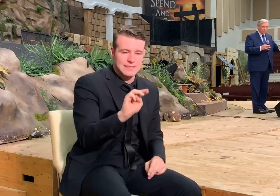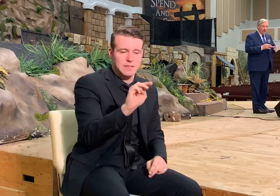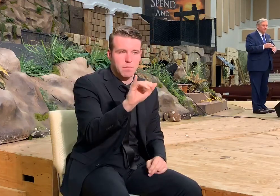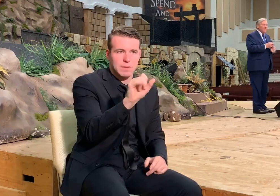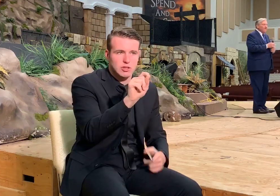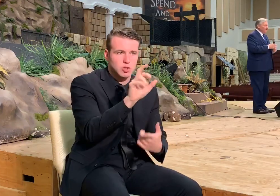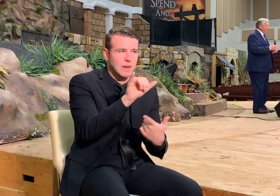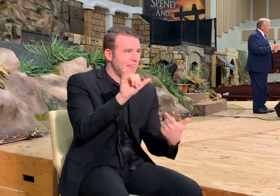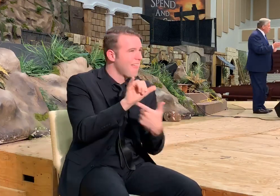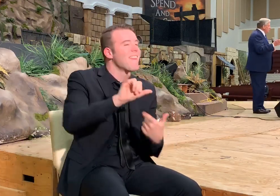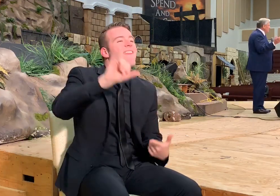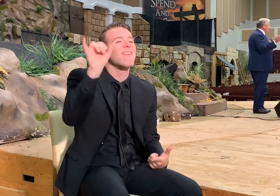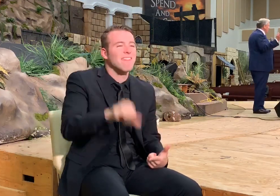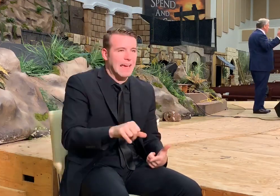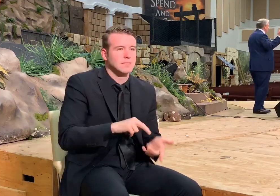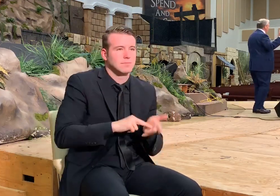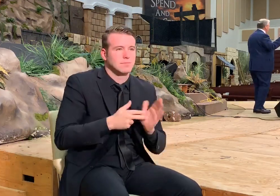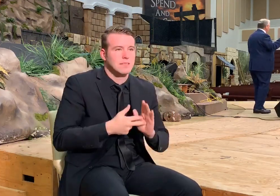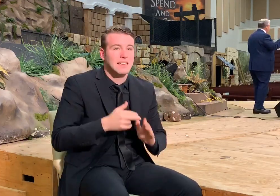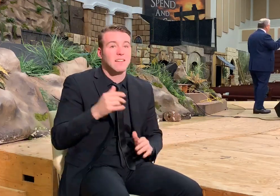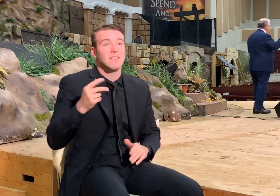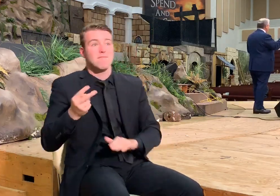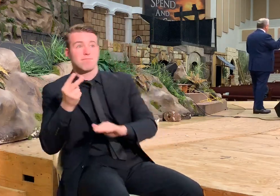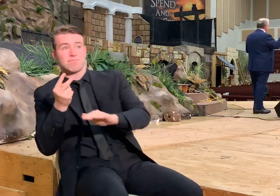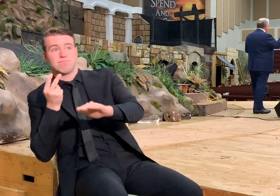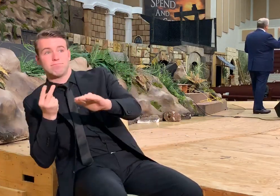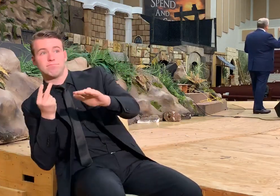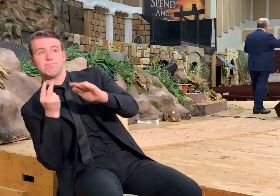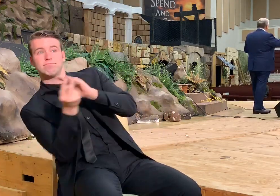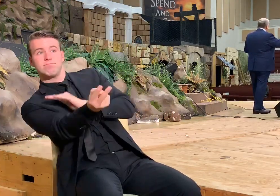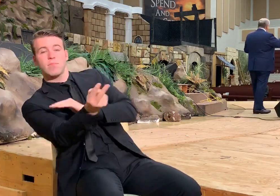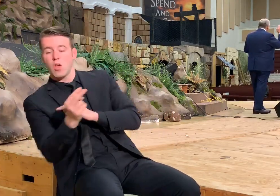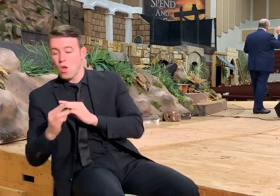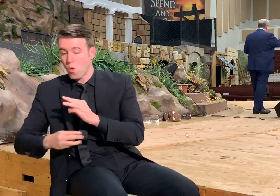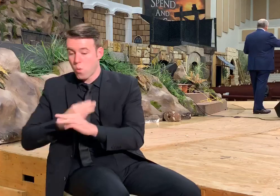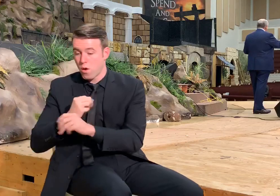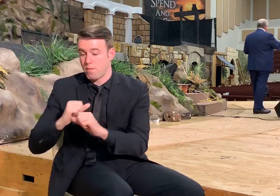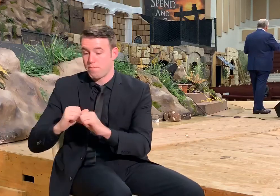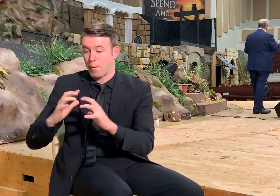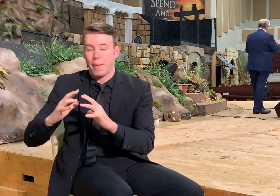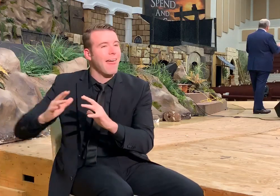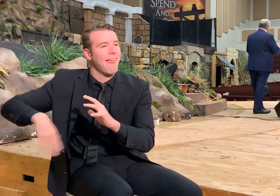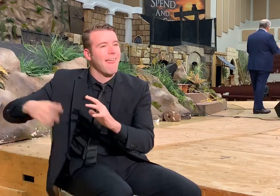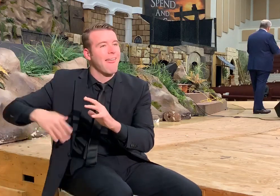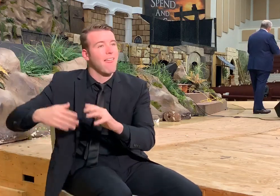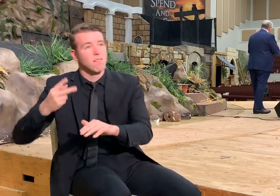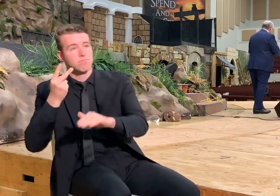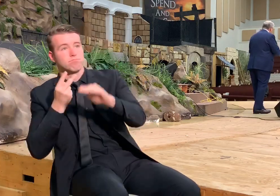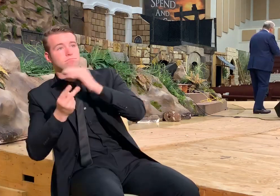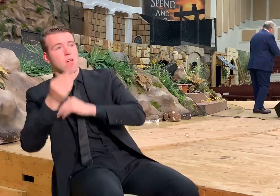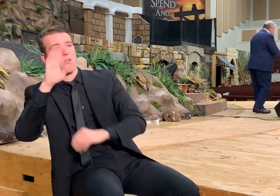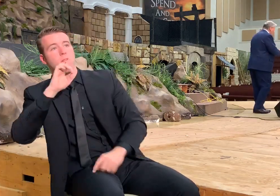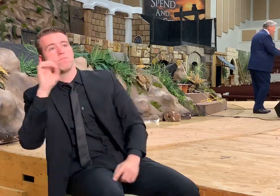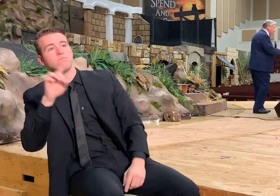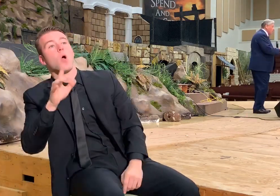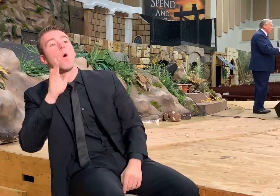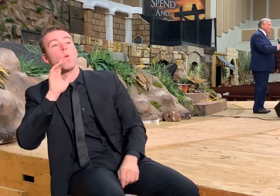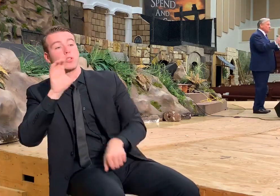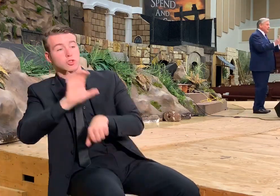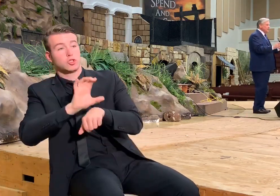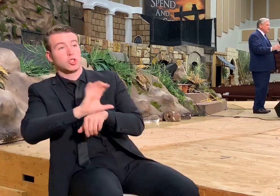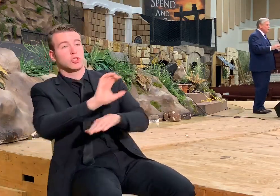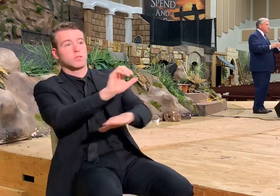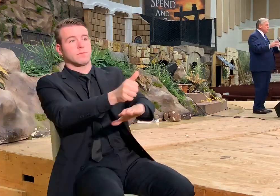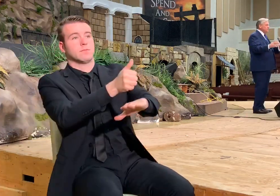mysteries that was predicted before the world was formed that God would take the church out.